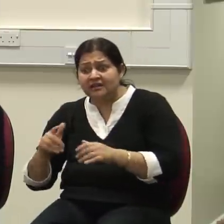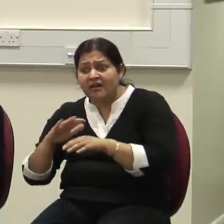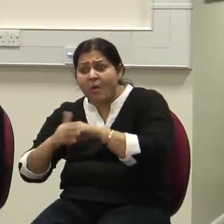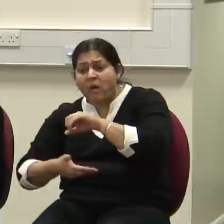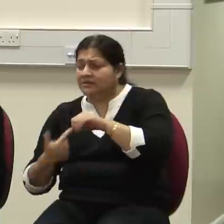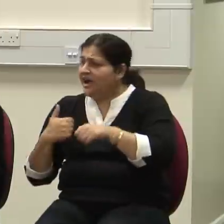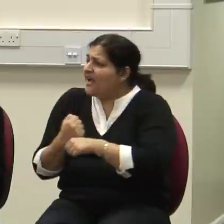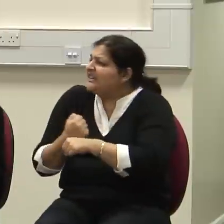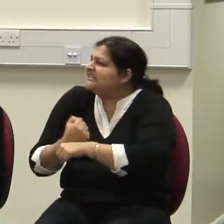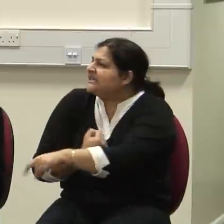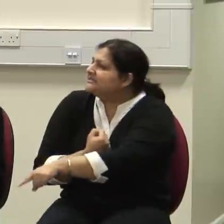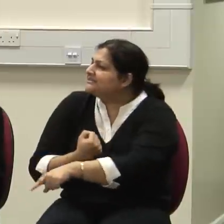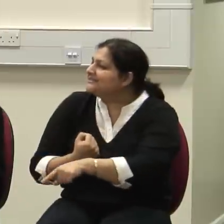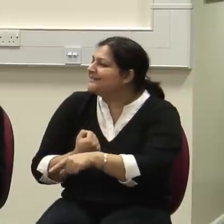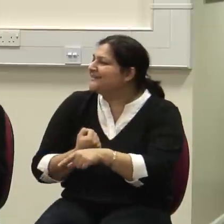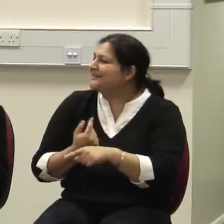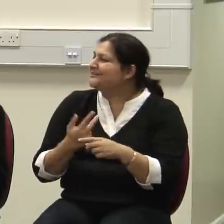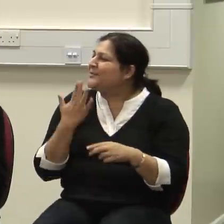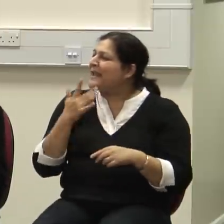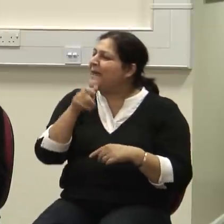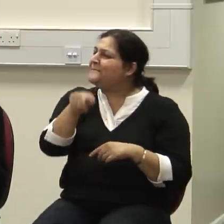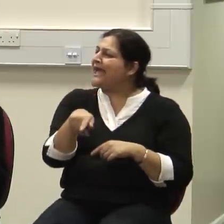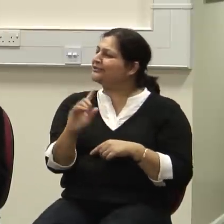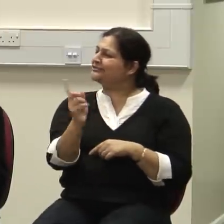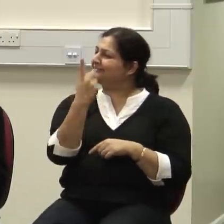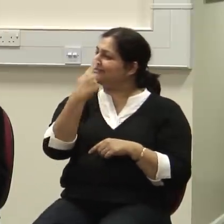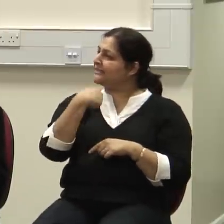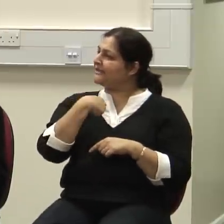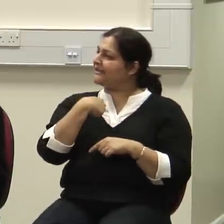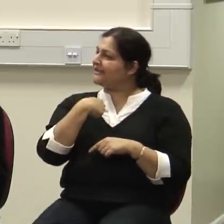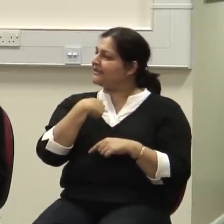whatever sort of problem the patient had, assuming I could address that problem.